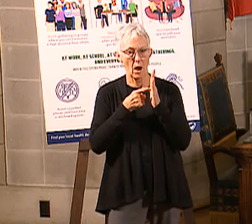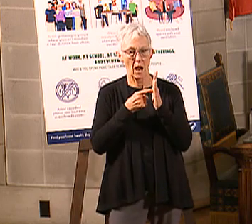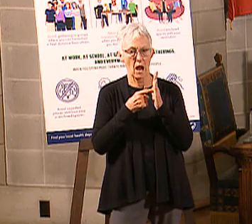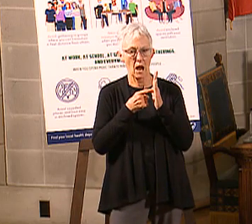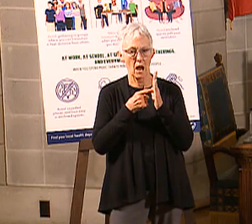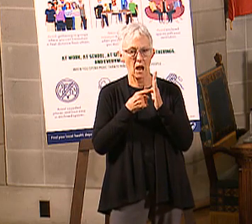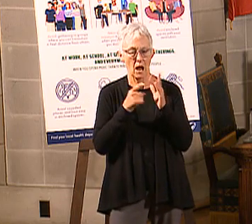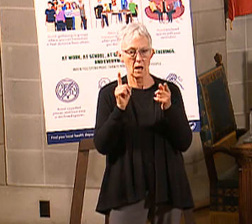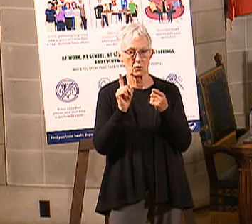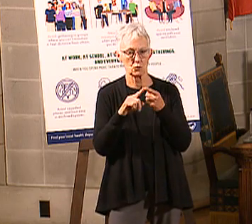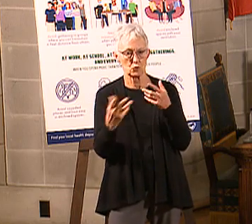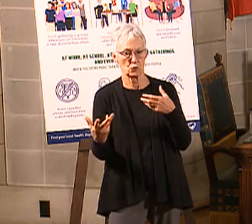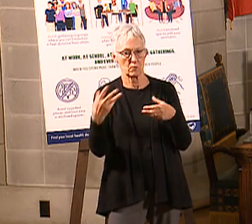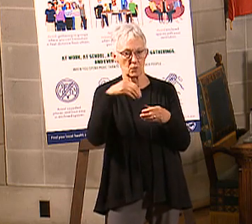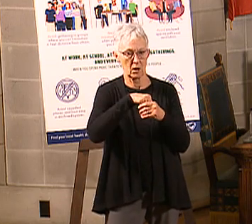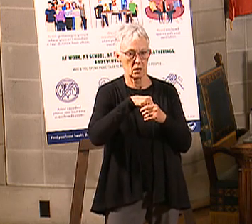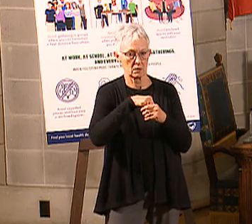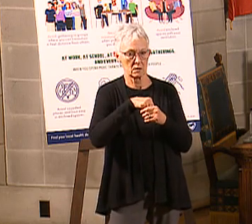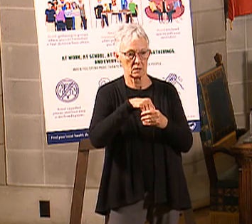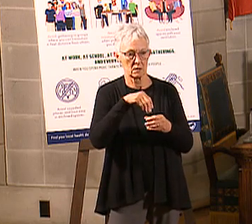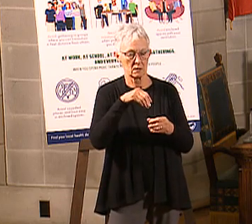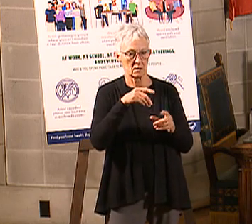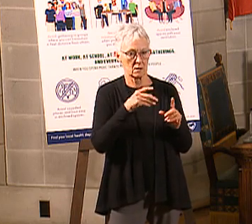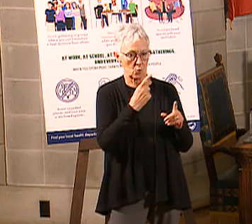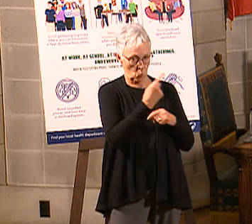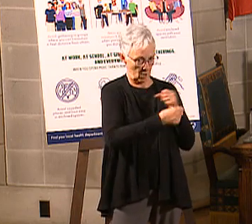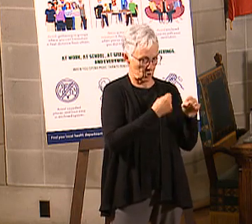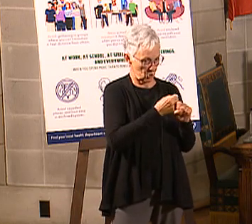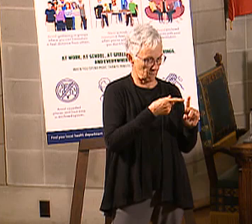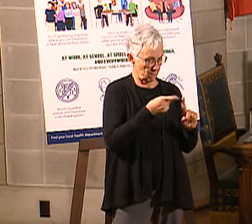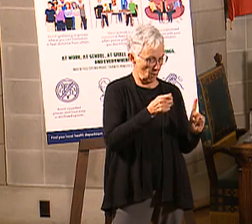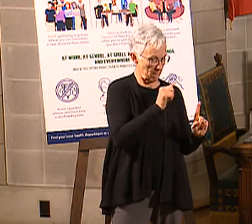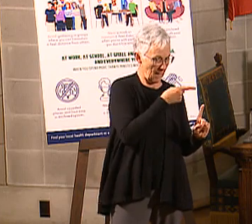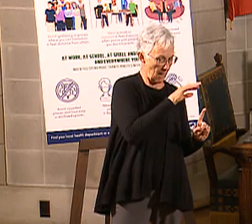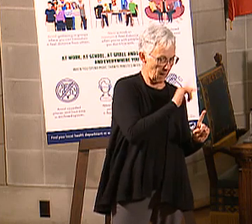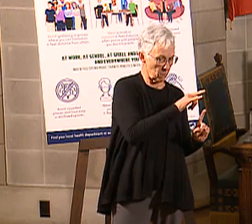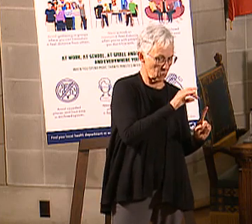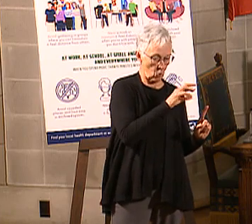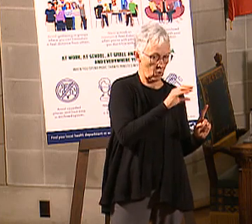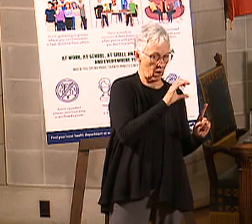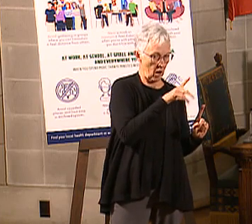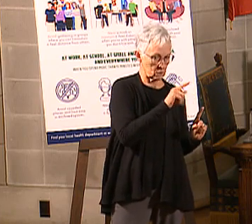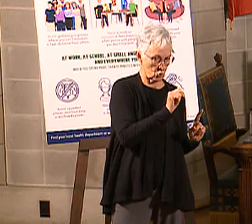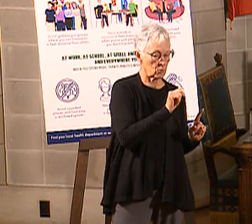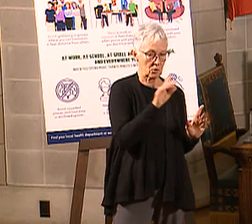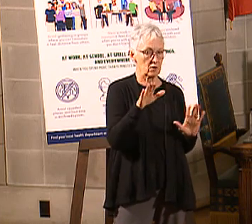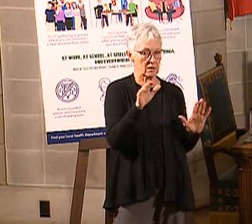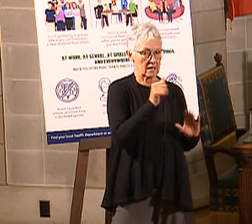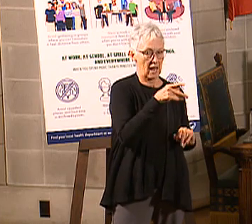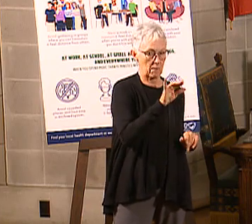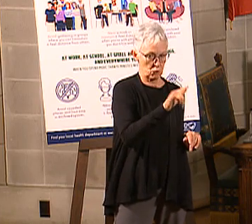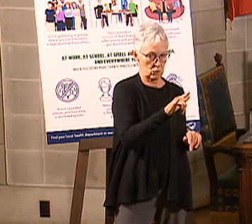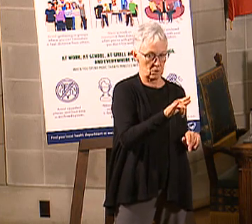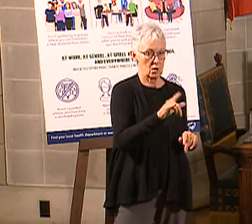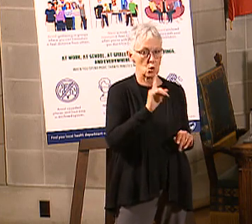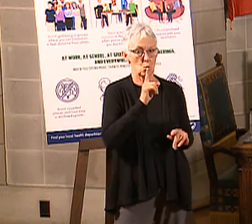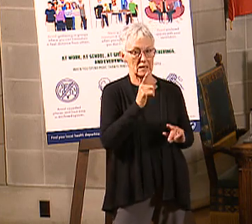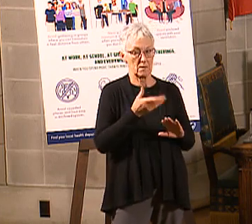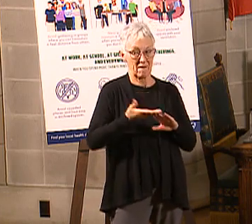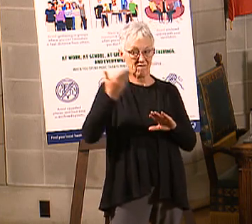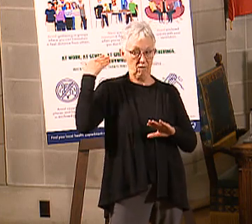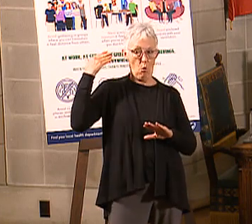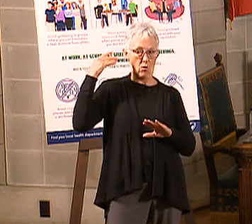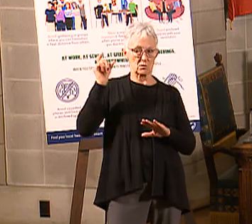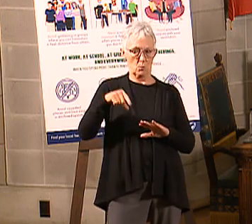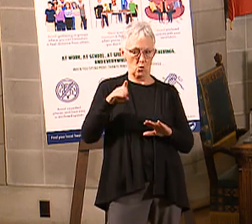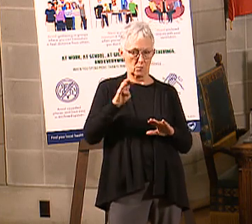excuse me, a year later from April or from October? It was originally a year later from October if we had been able to go live with the